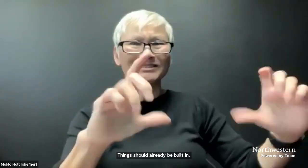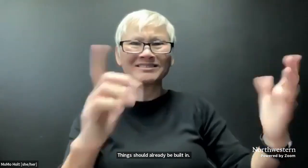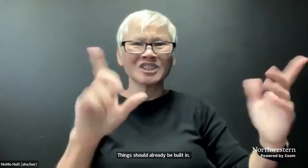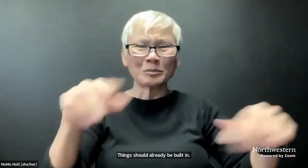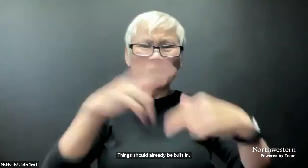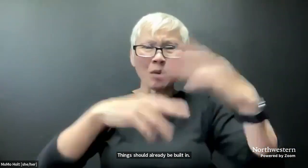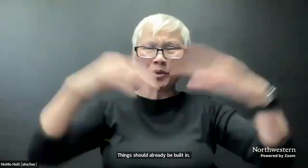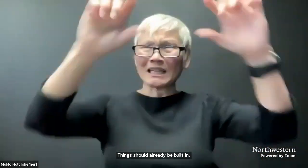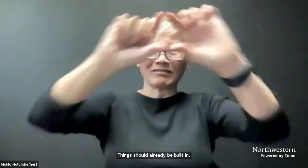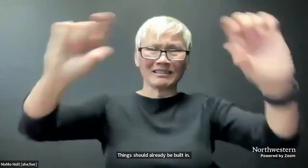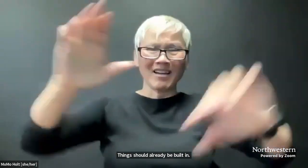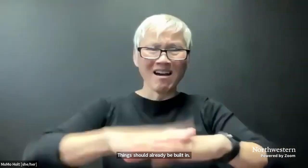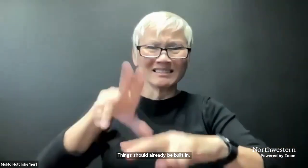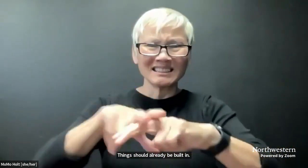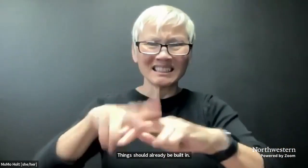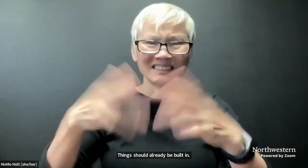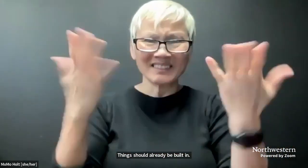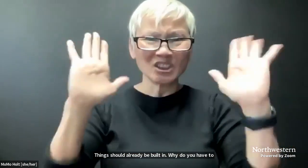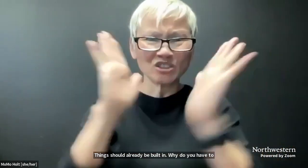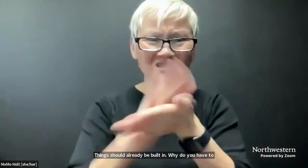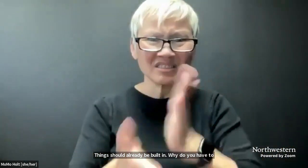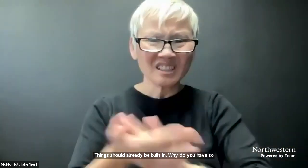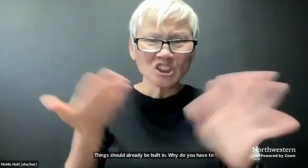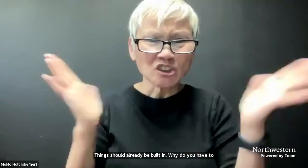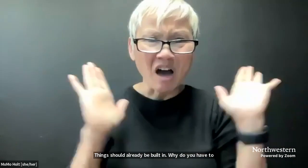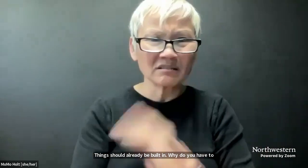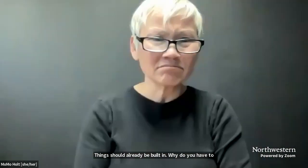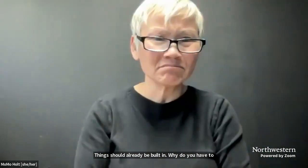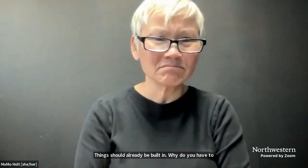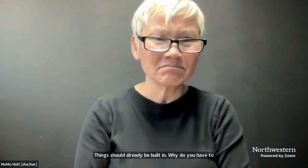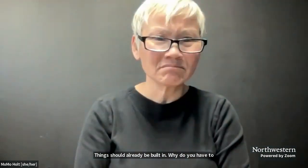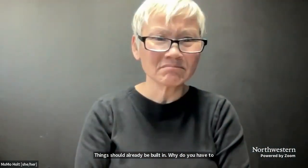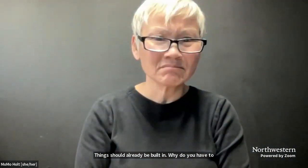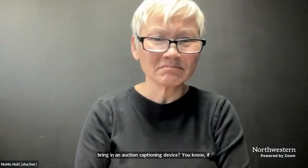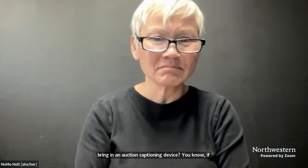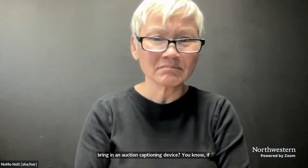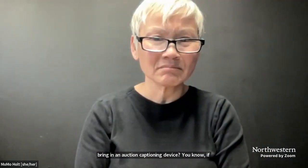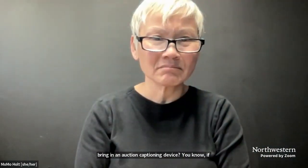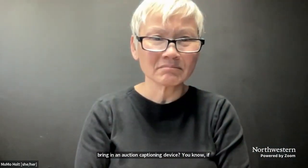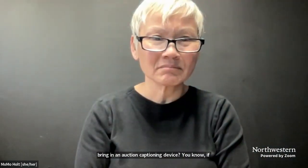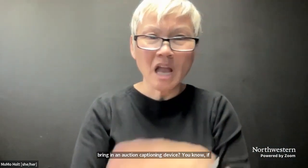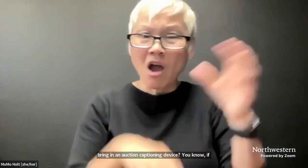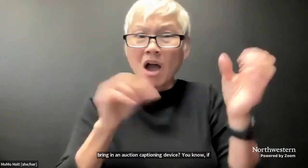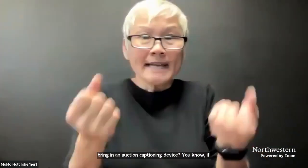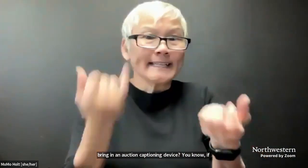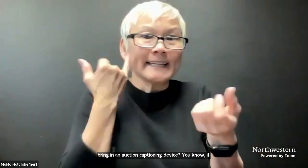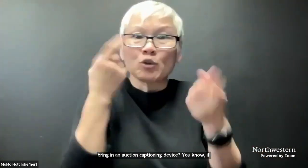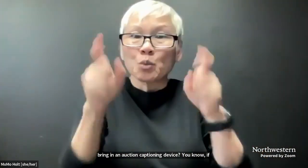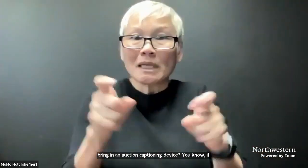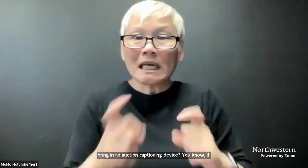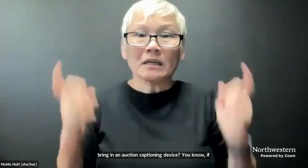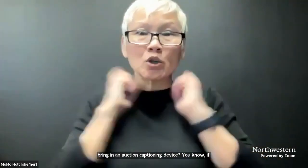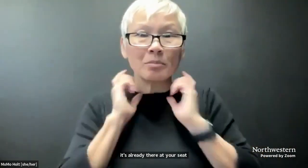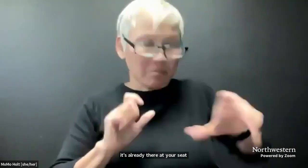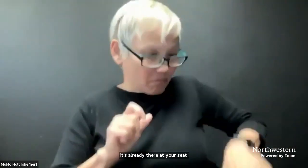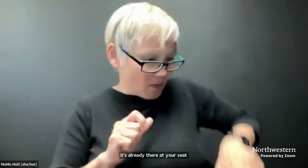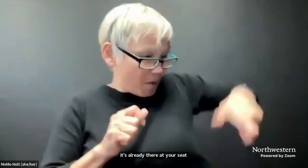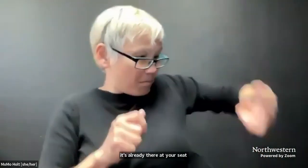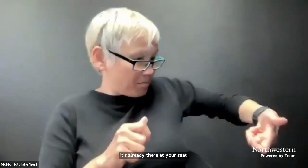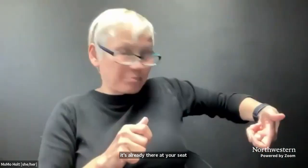have to bring in an option captioning device? You know, if it's already there at your seat, all done.